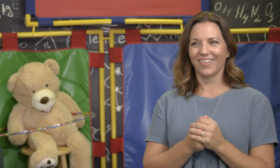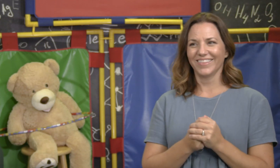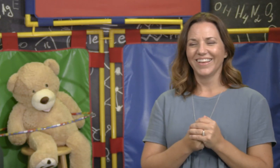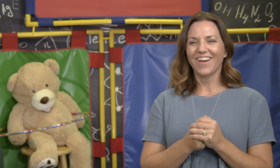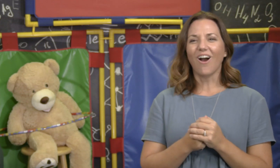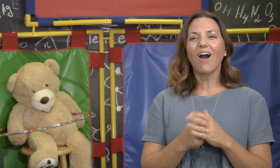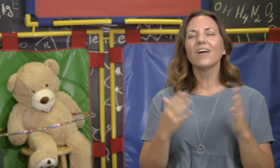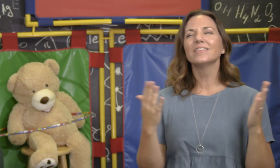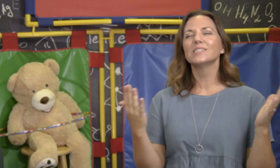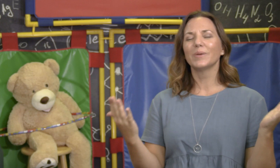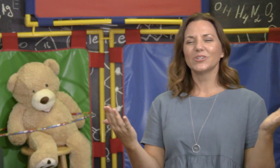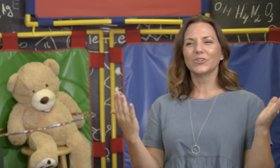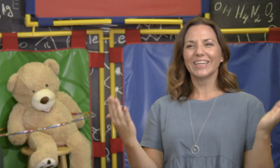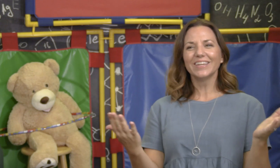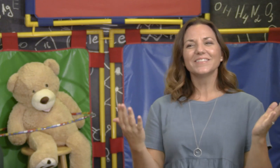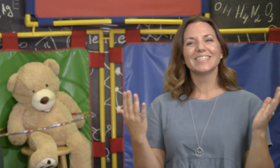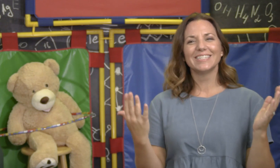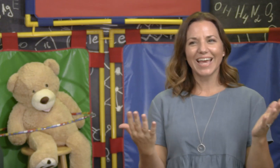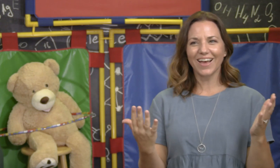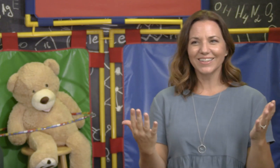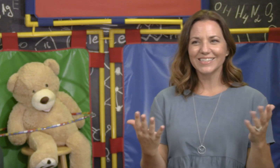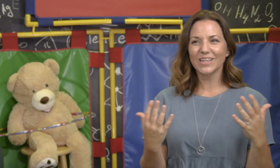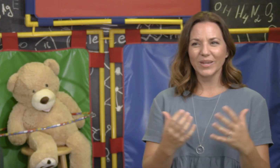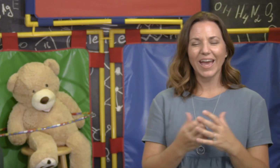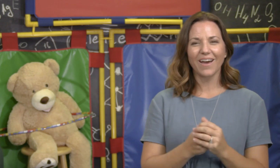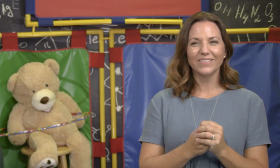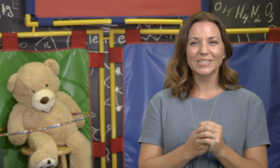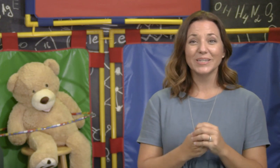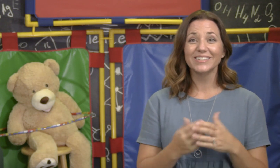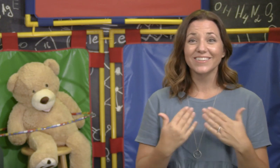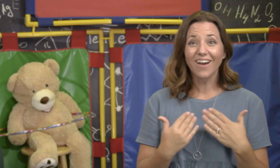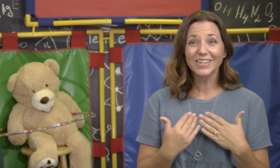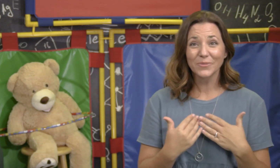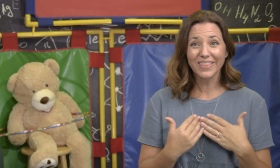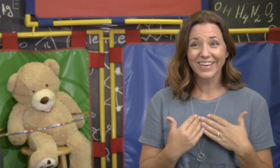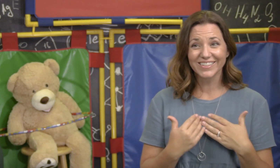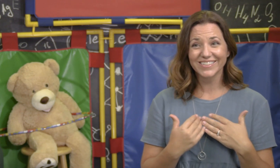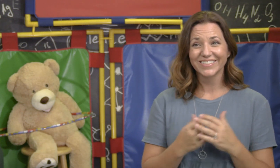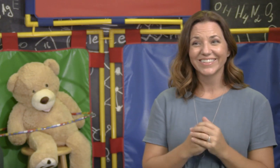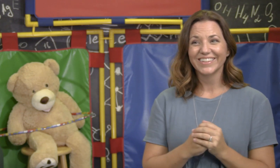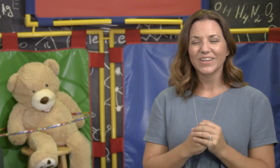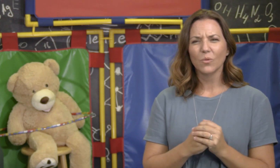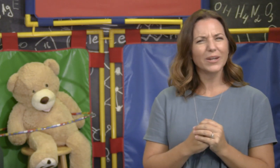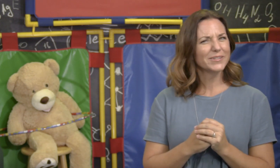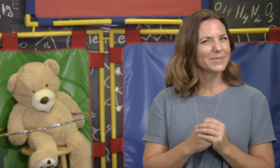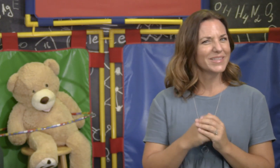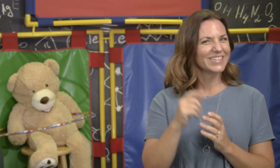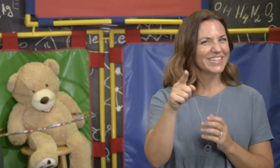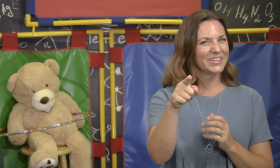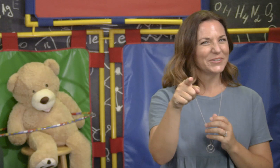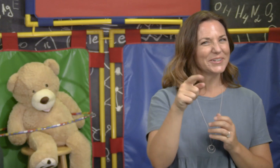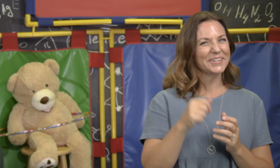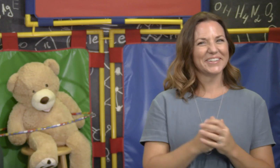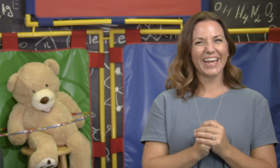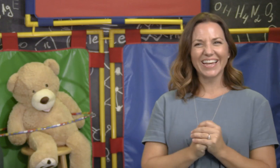All the special gifts and talents that we have is because God is with us. What are some things that you're good at?